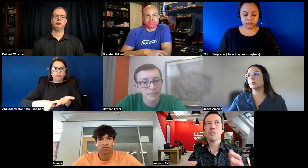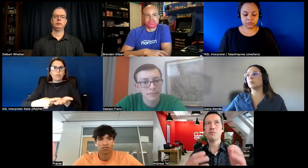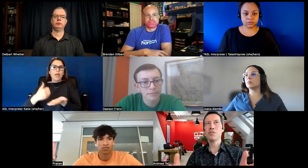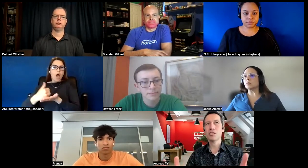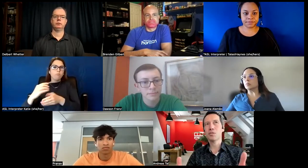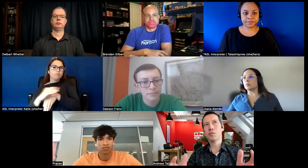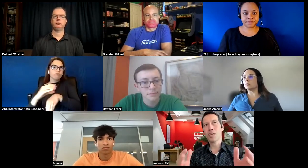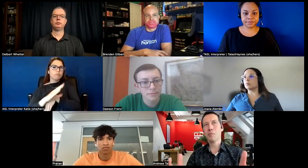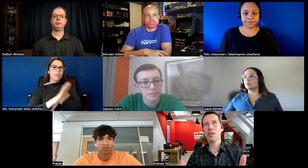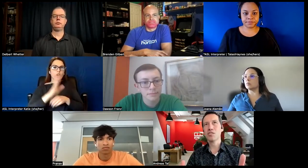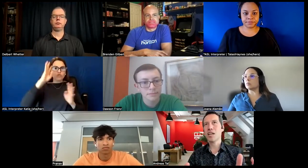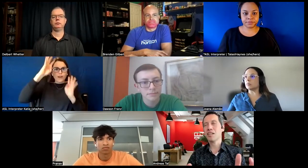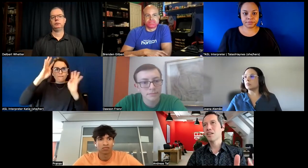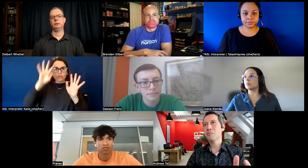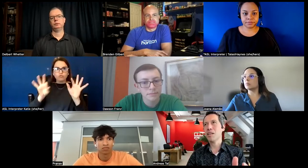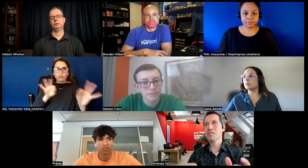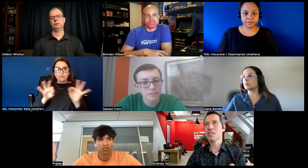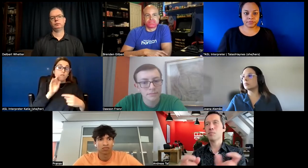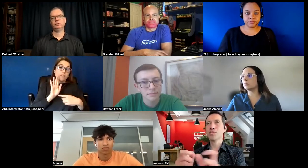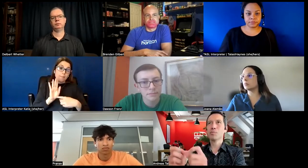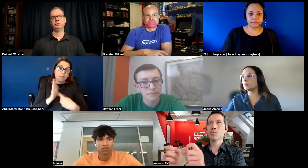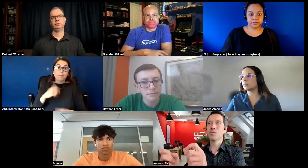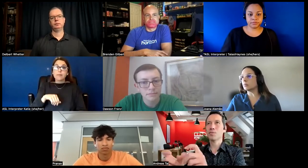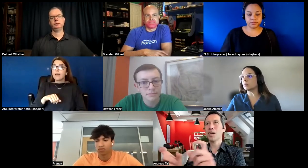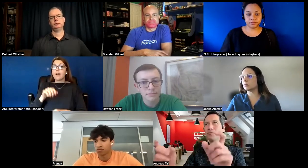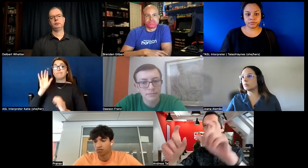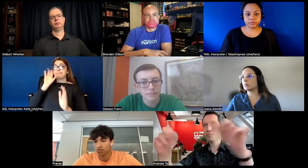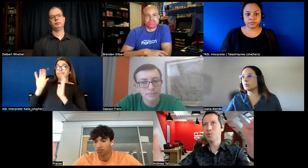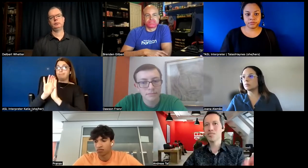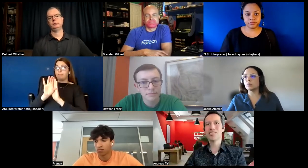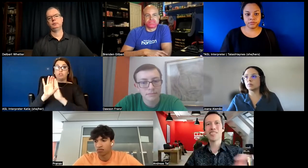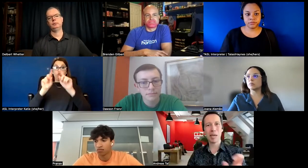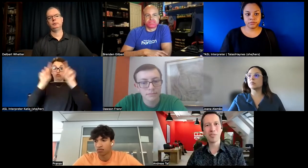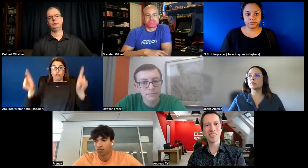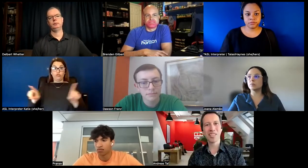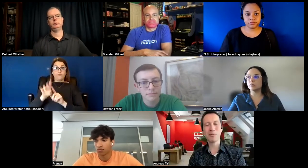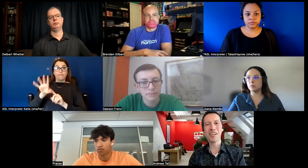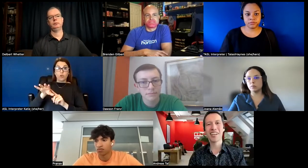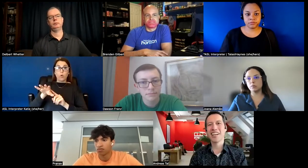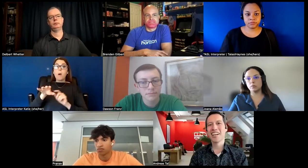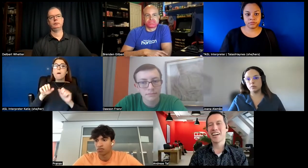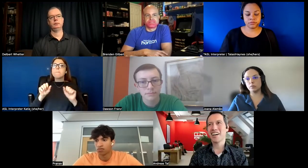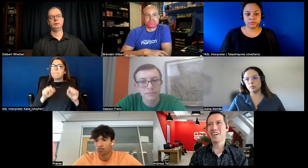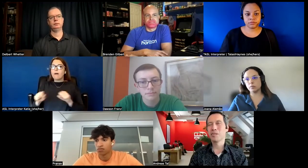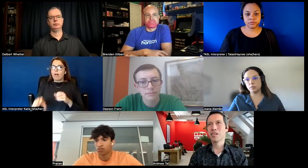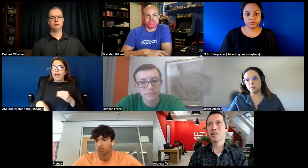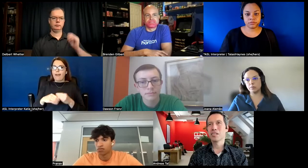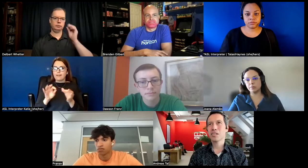video image that makes it still possible to have put some captions somewhere um so